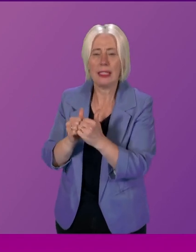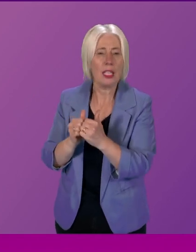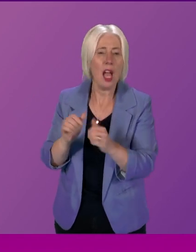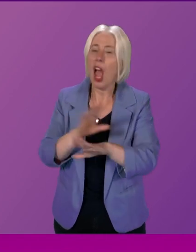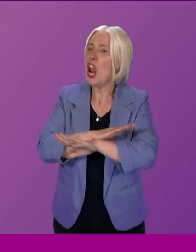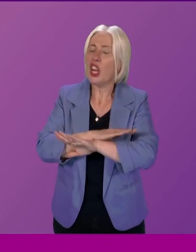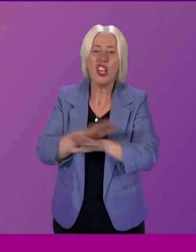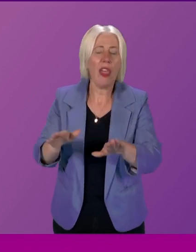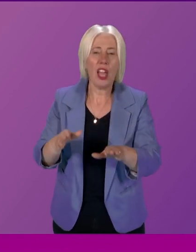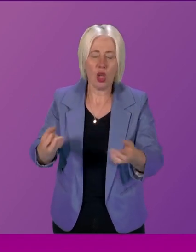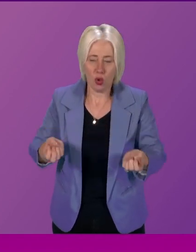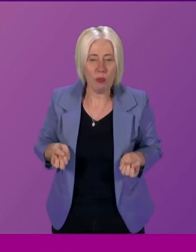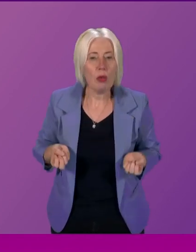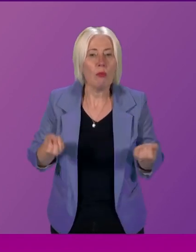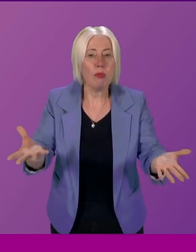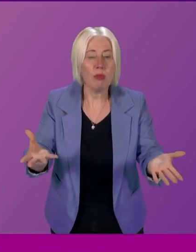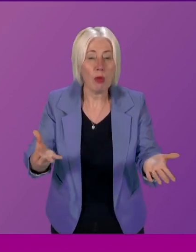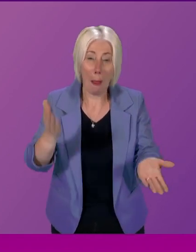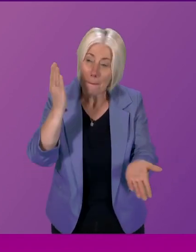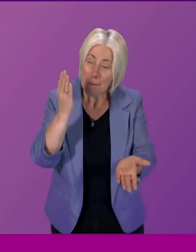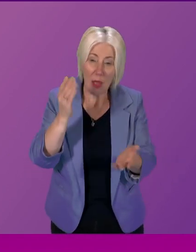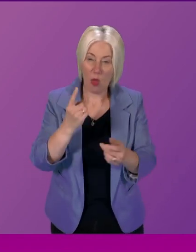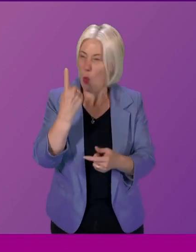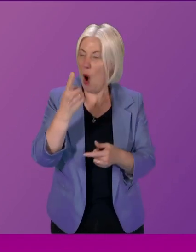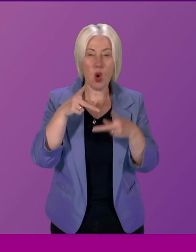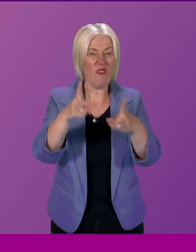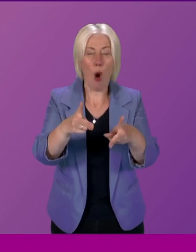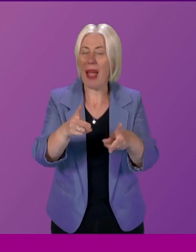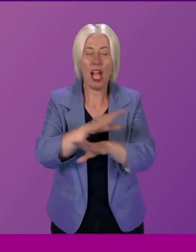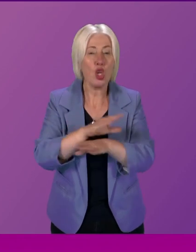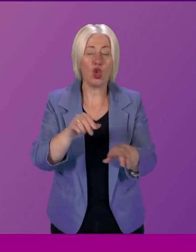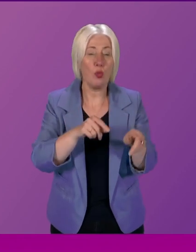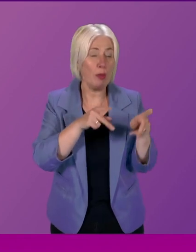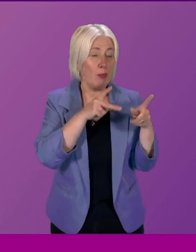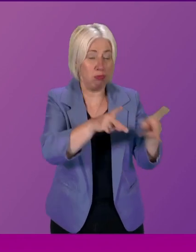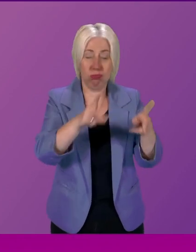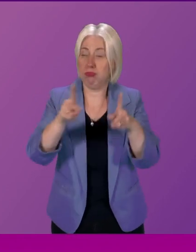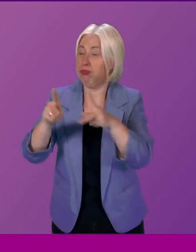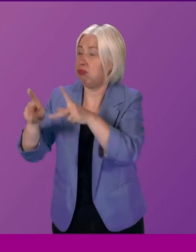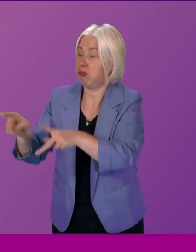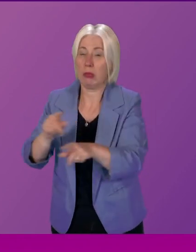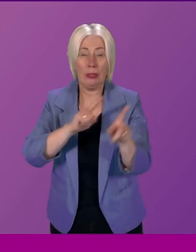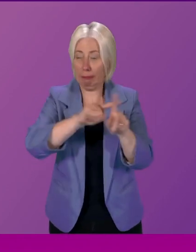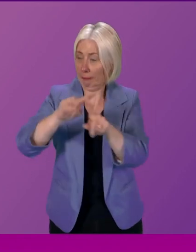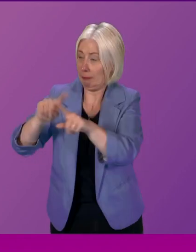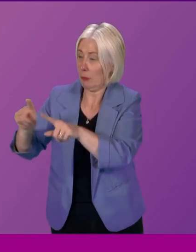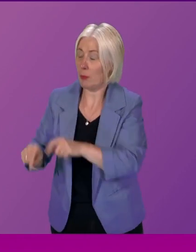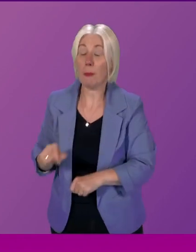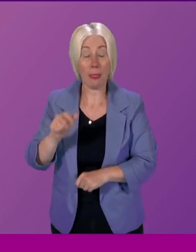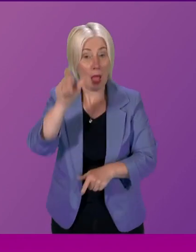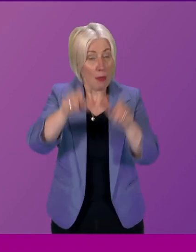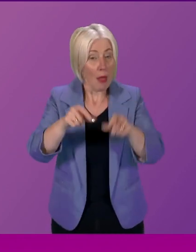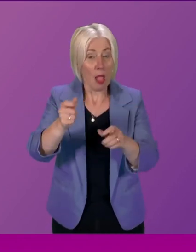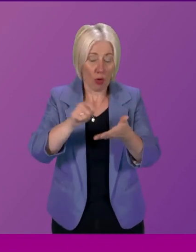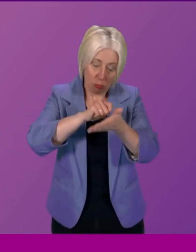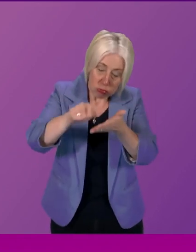be coming out of our parliament that isn't in those formats it's not acceptable in addition people were able to write or email the